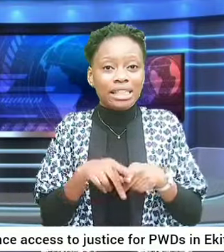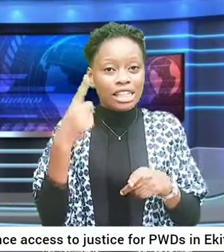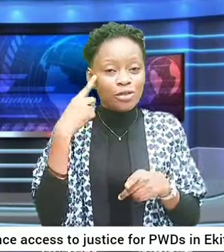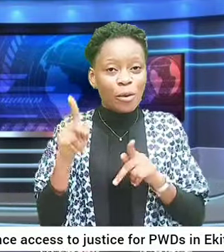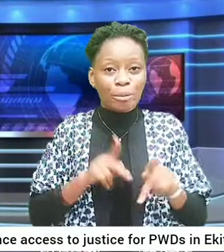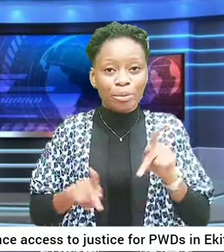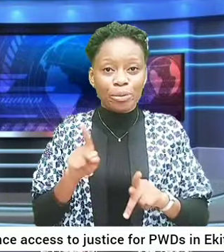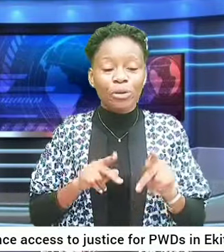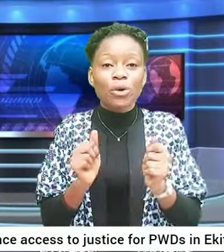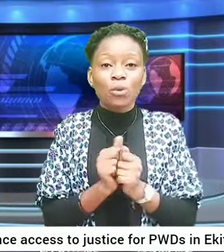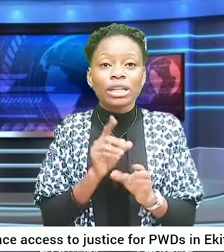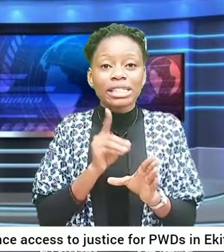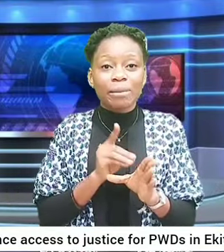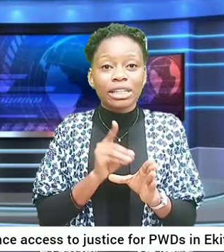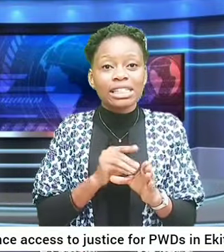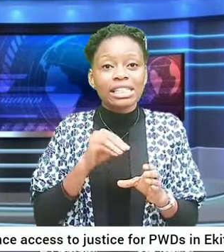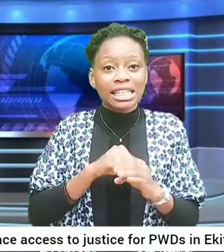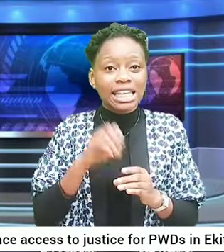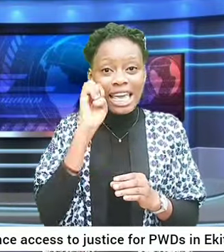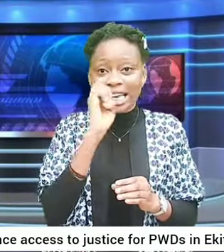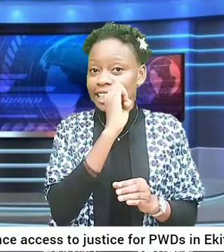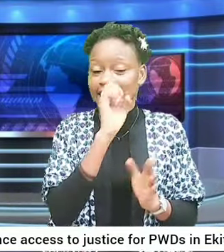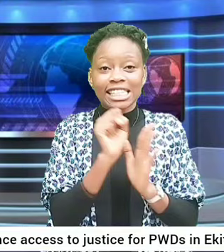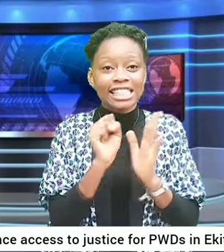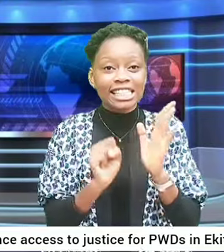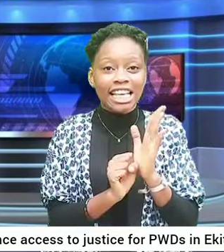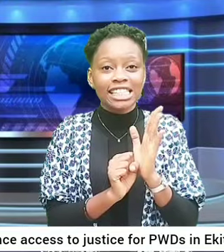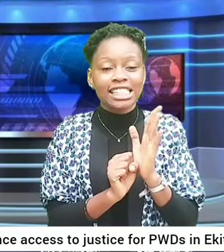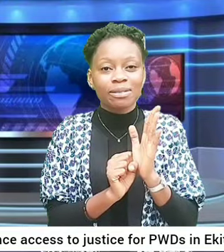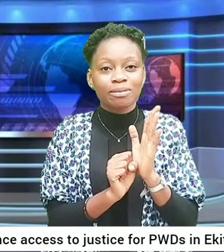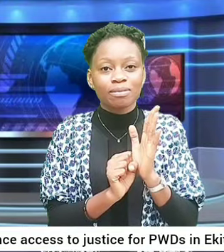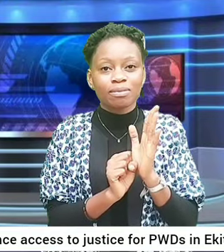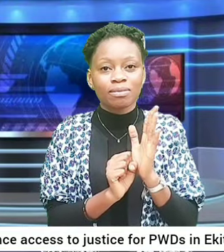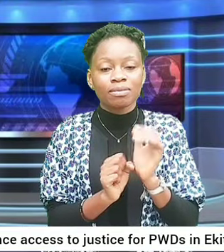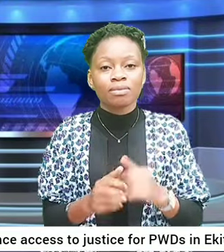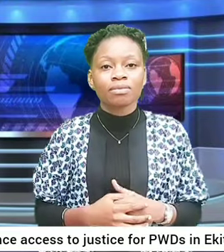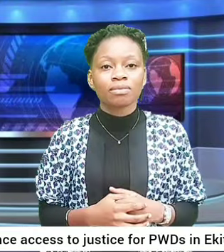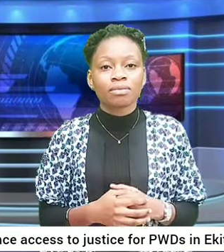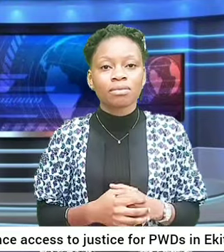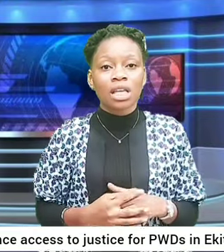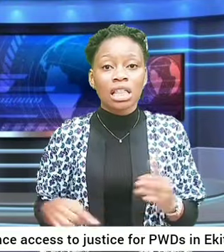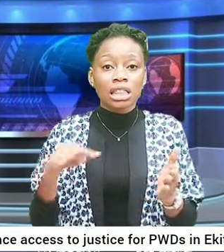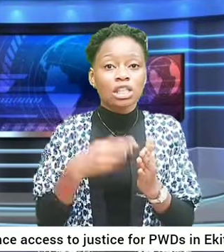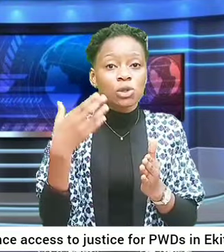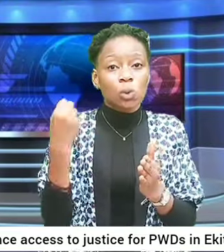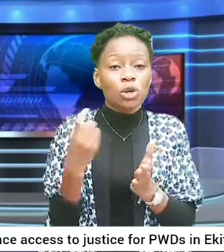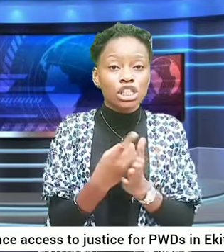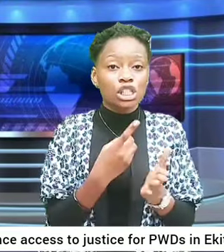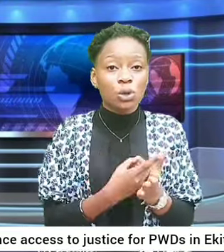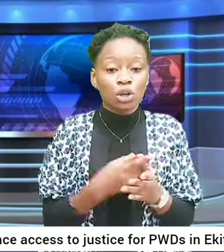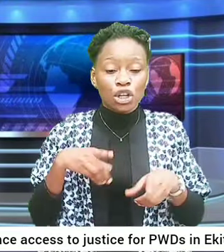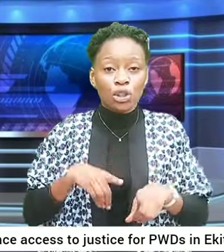with disabilities in equity states this was disclosed